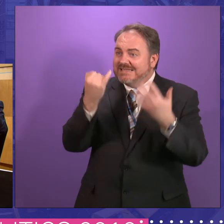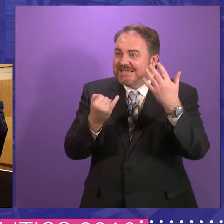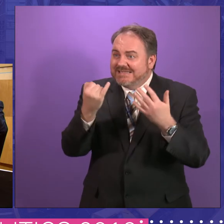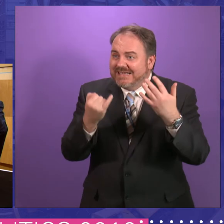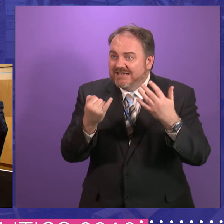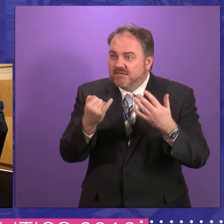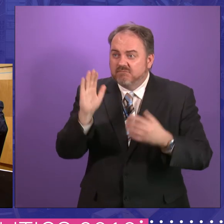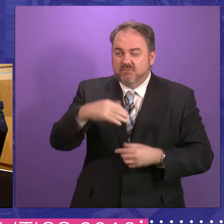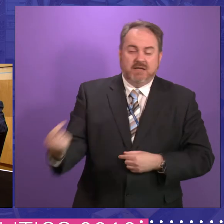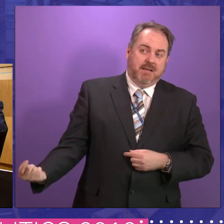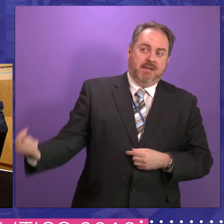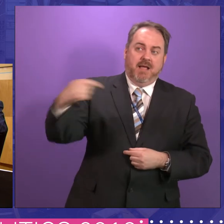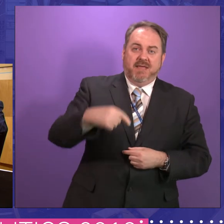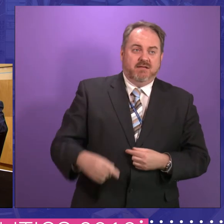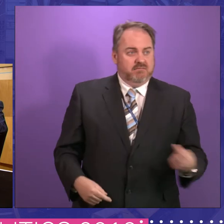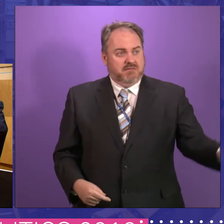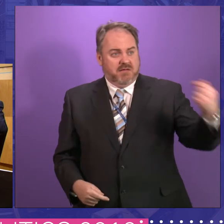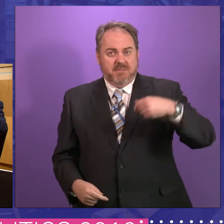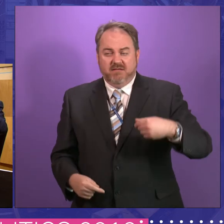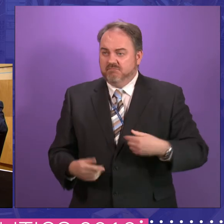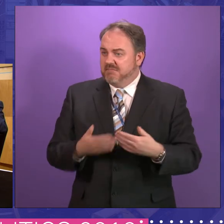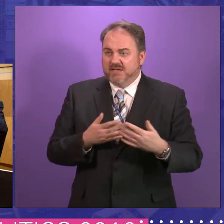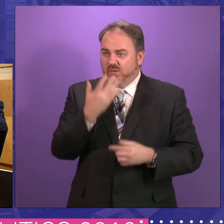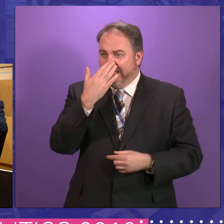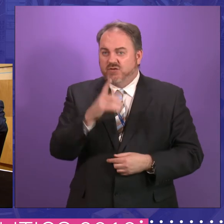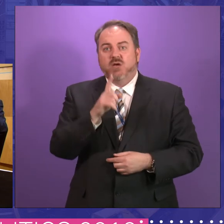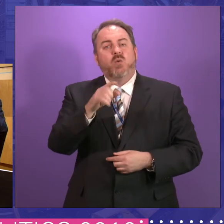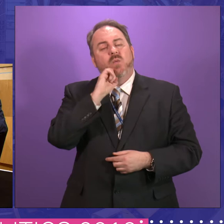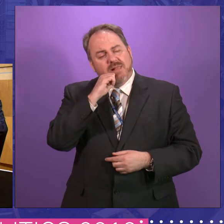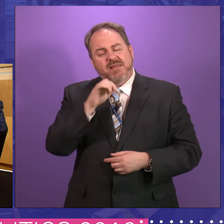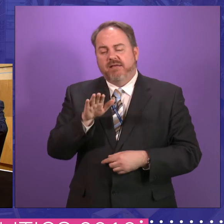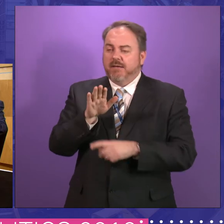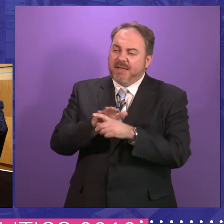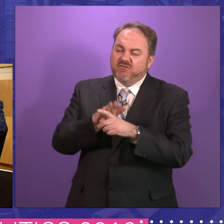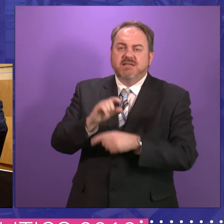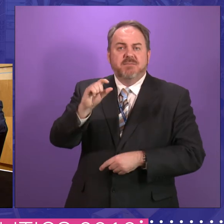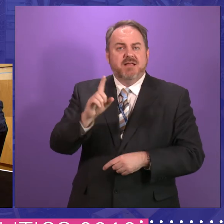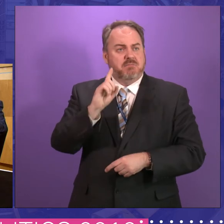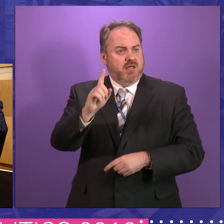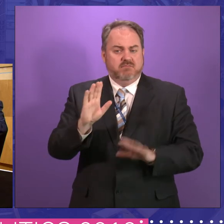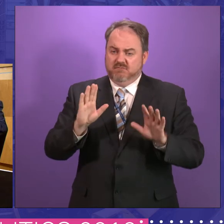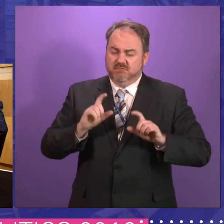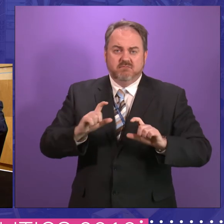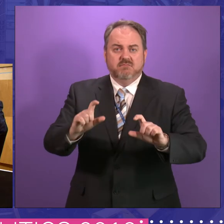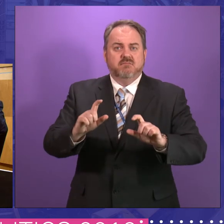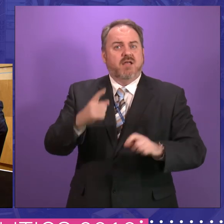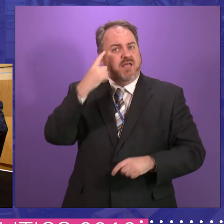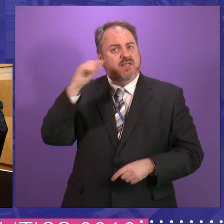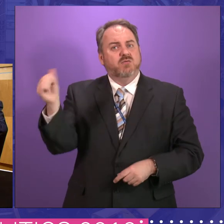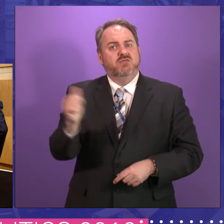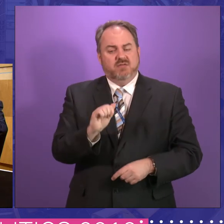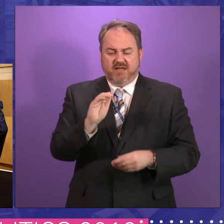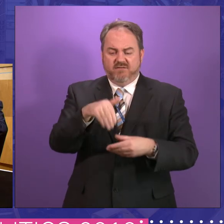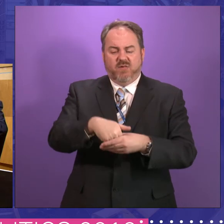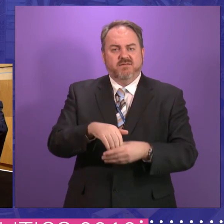patronized, as I was and I have done, to say the future is about our young people. This is a fantastic opportunity for us